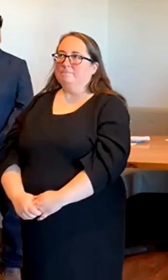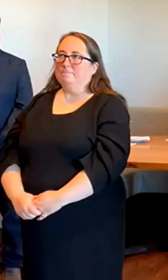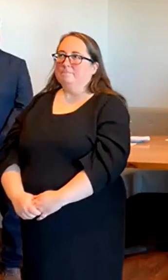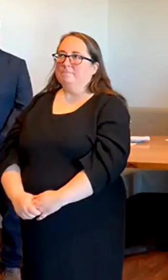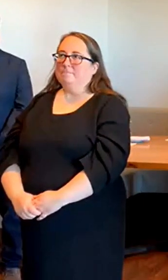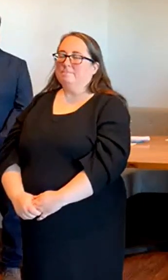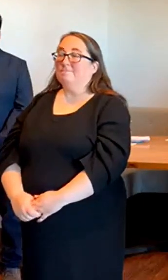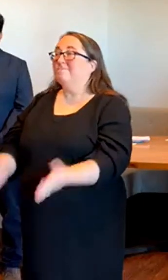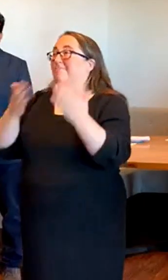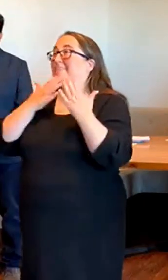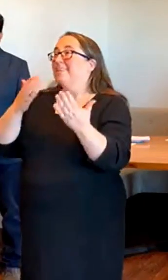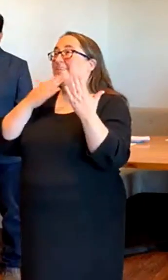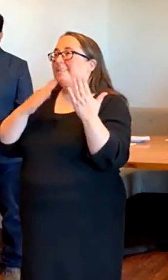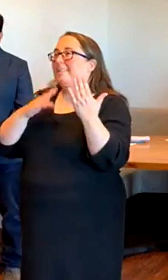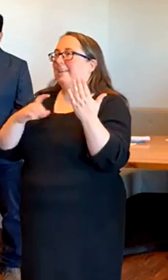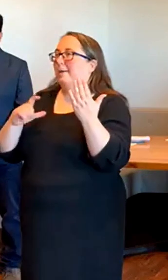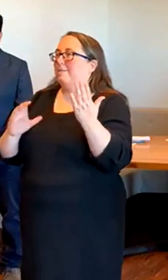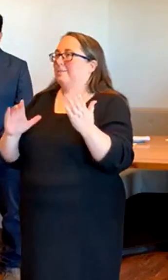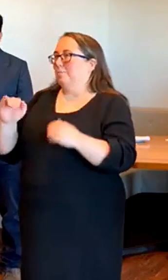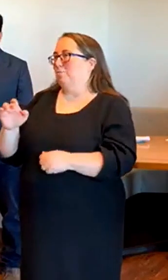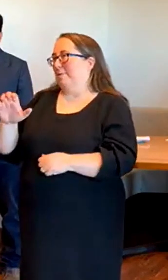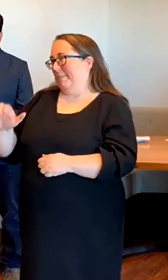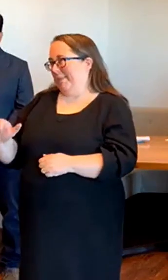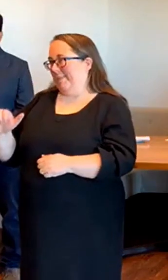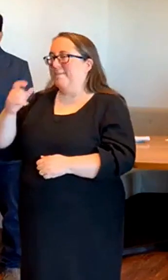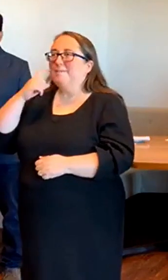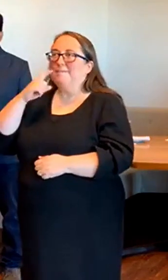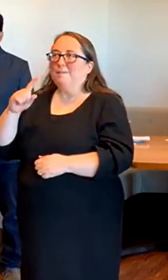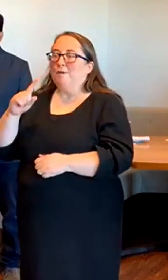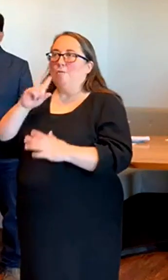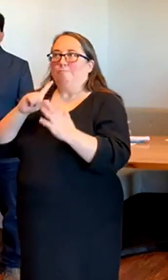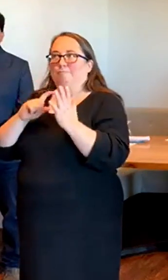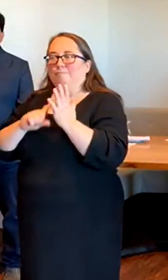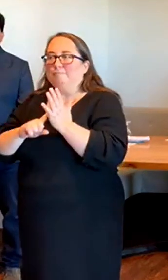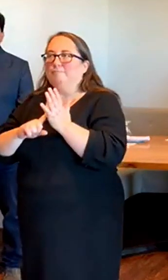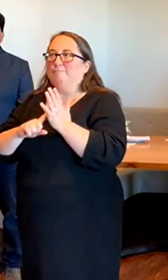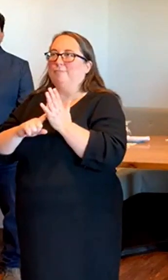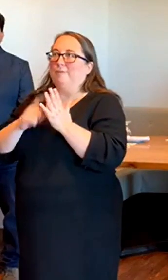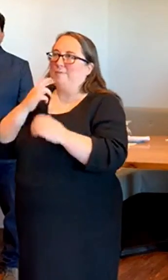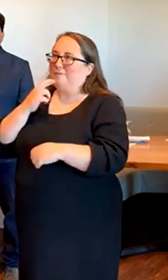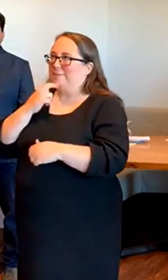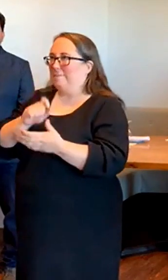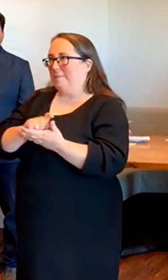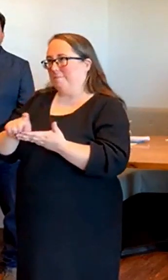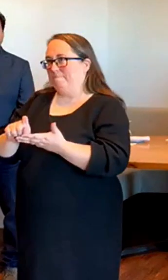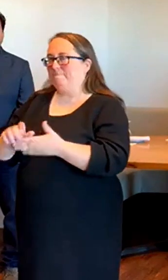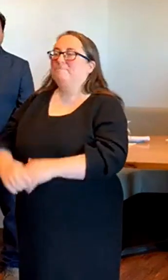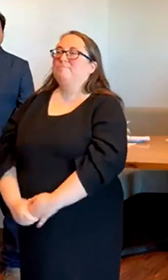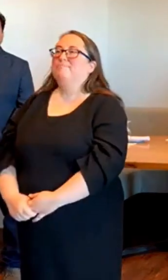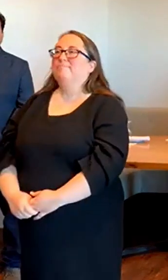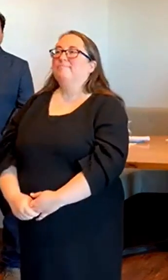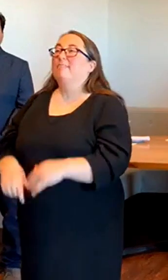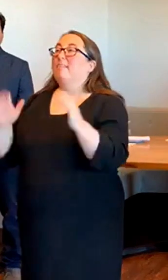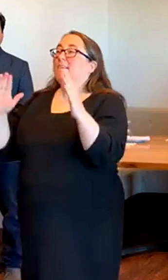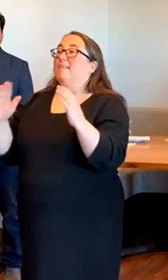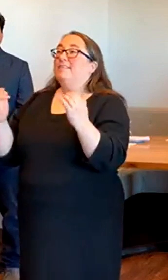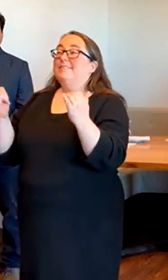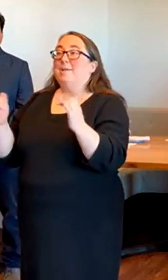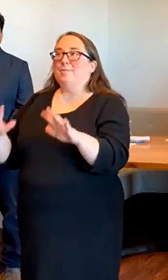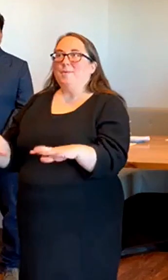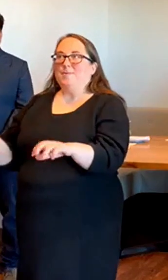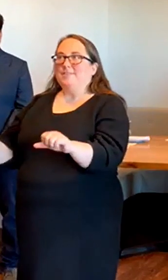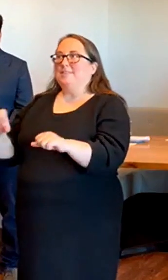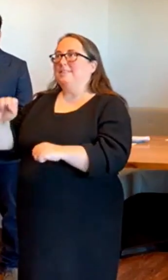Thank you, Councilwoman Rigby for this recognition of restaurant weeks. I now invite our host,